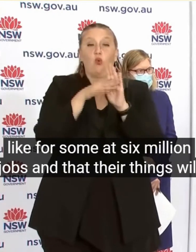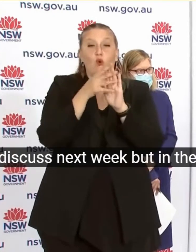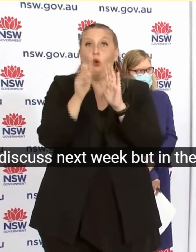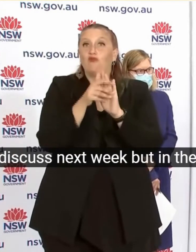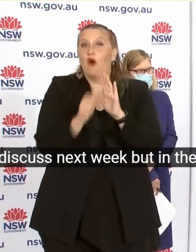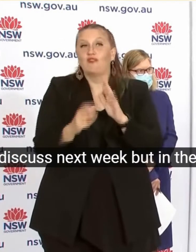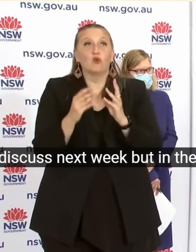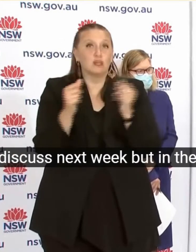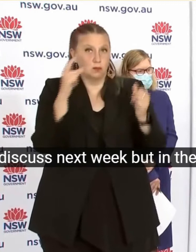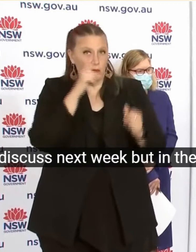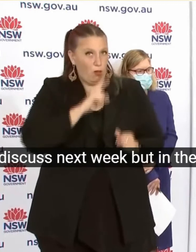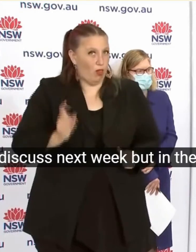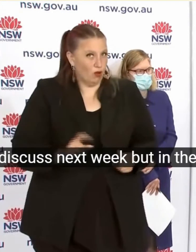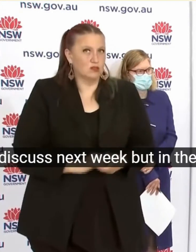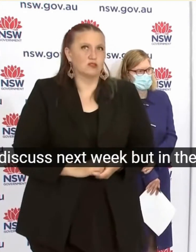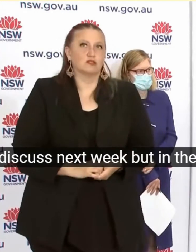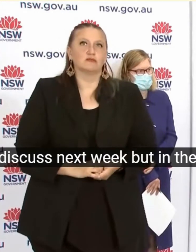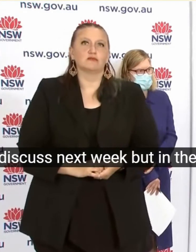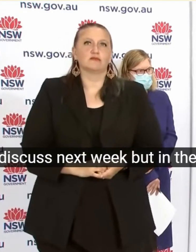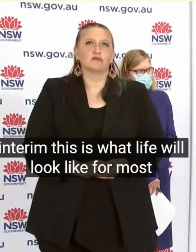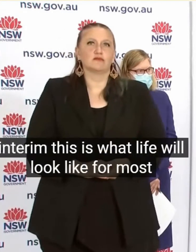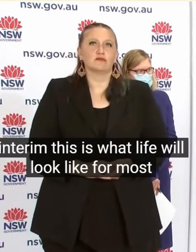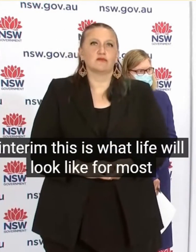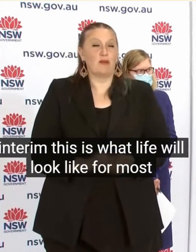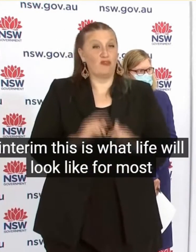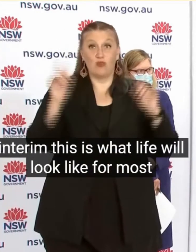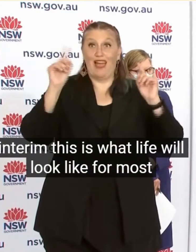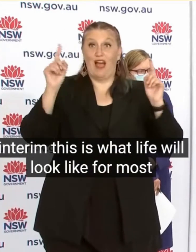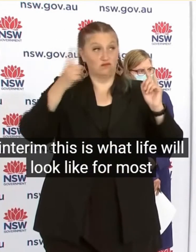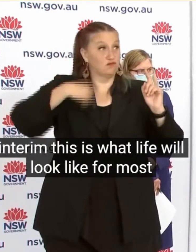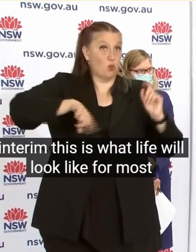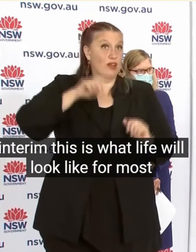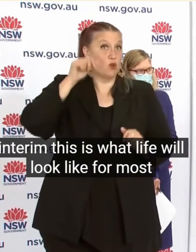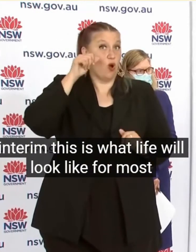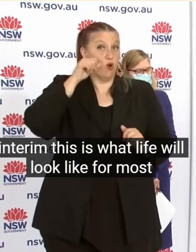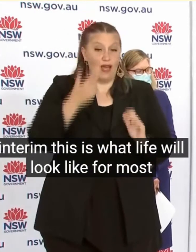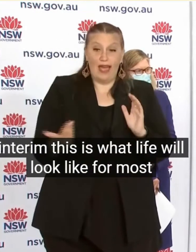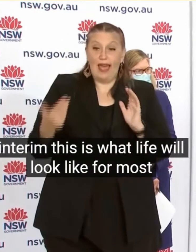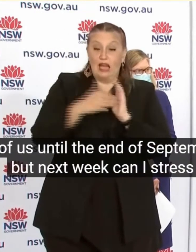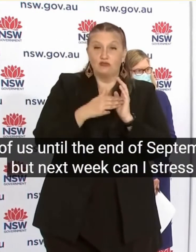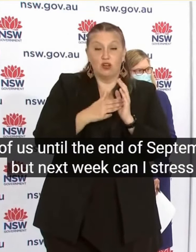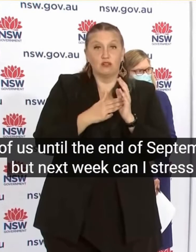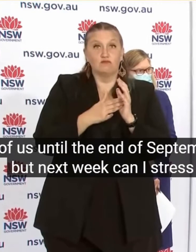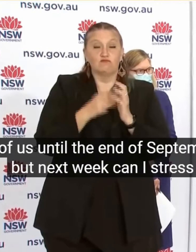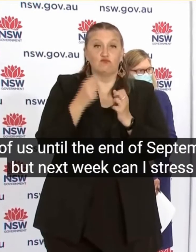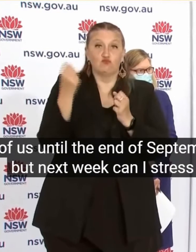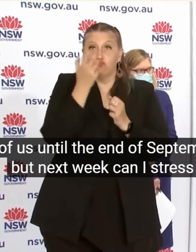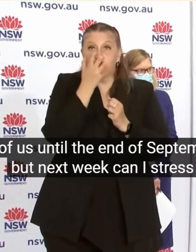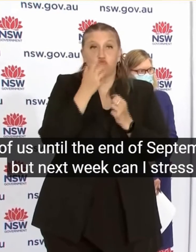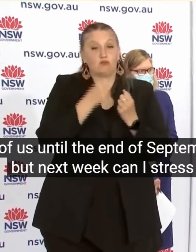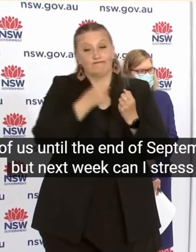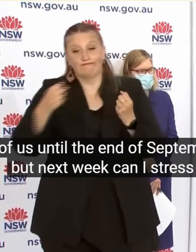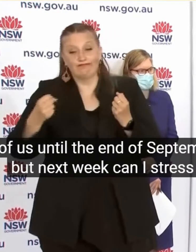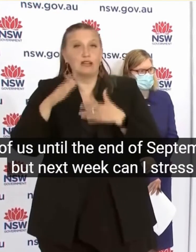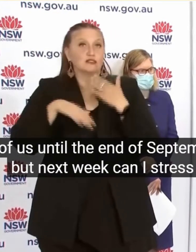But in the interim This is what life will look like For most of us Until the end of September But next week Can I